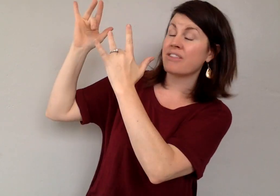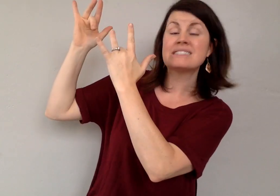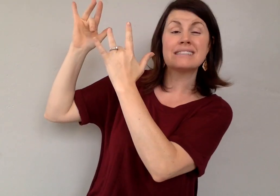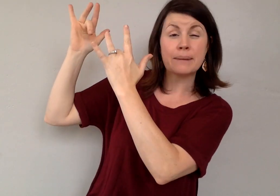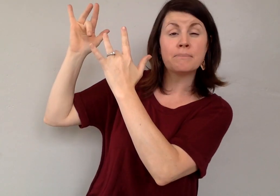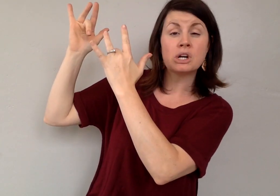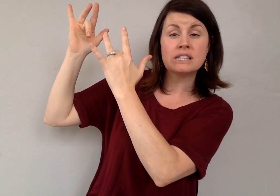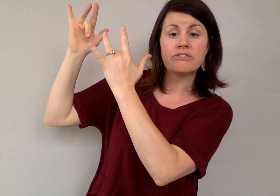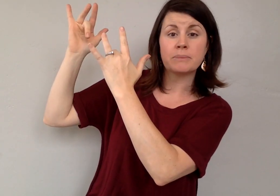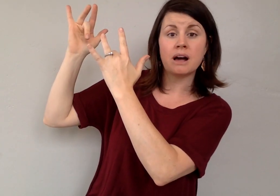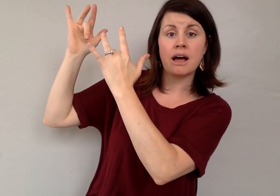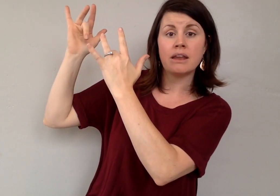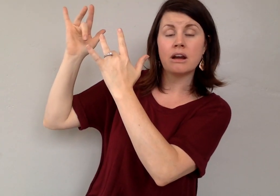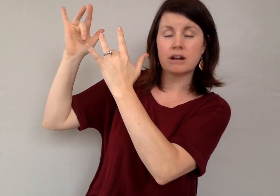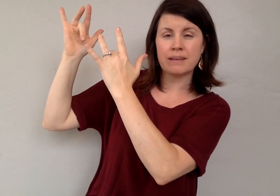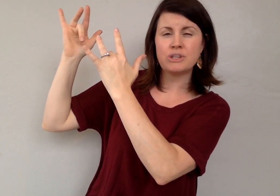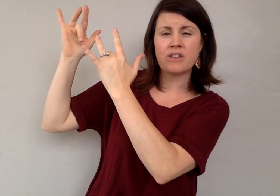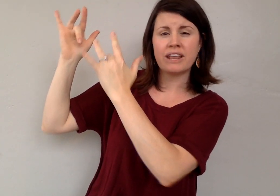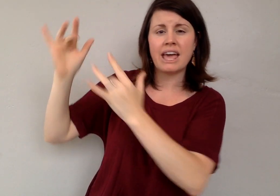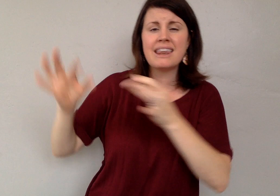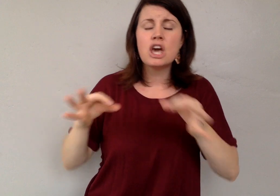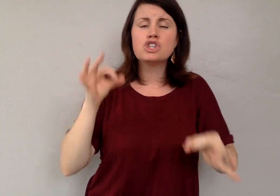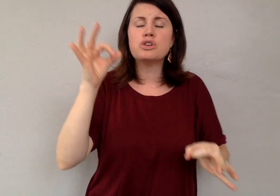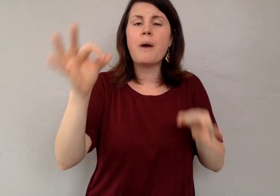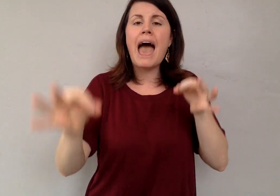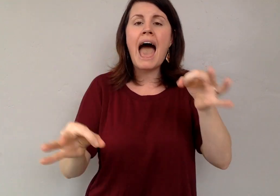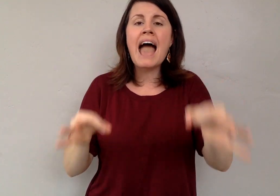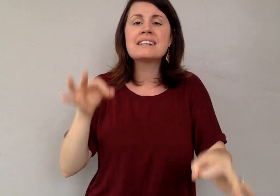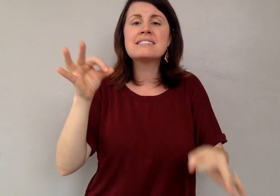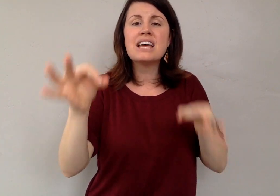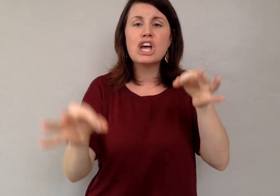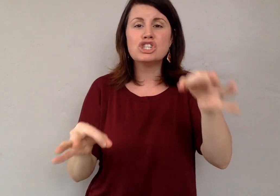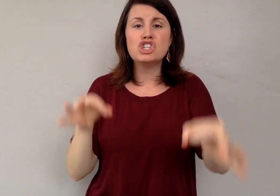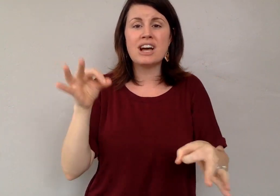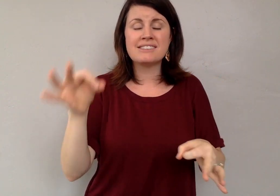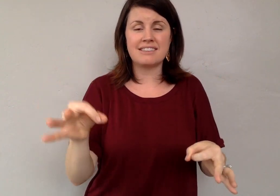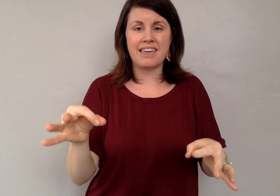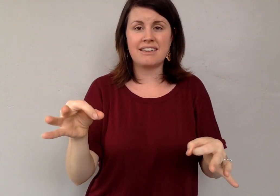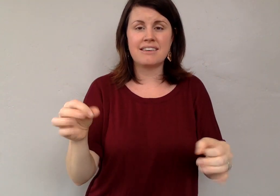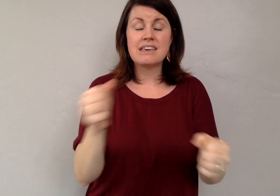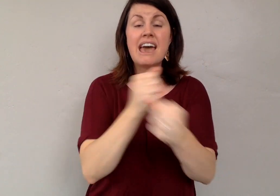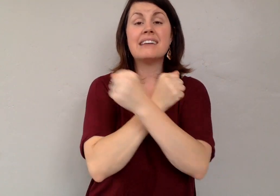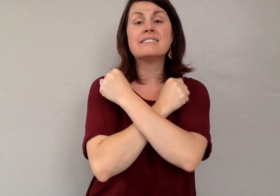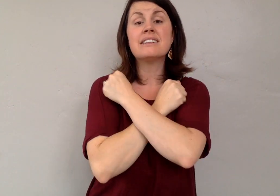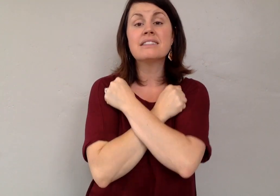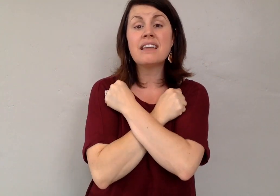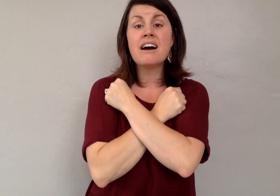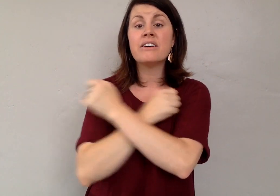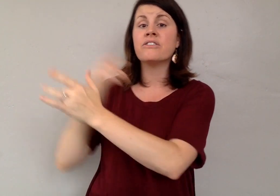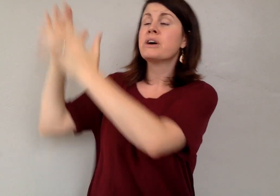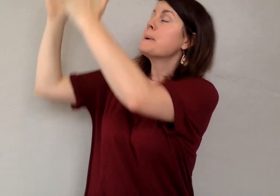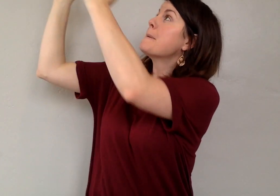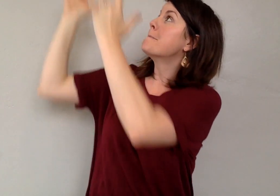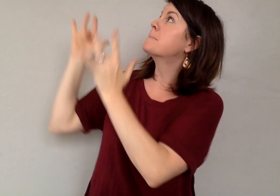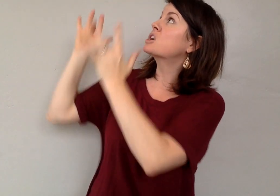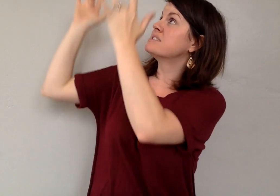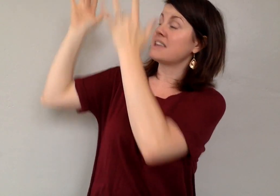And this is like mercy from God. Can we try that again? To act justly and to love mercy